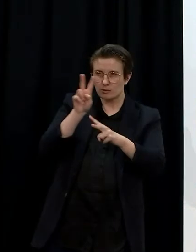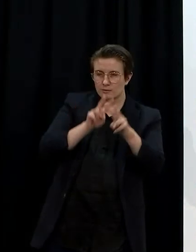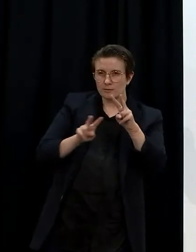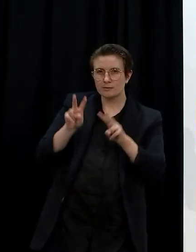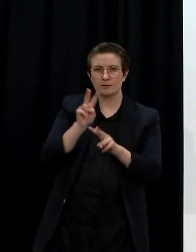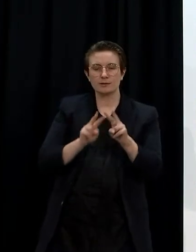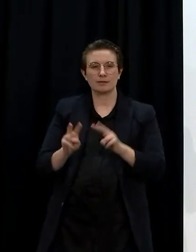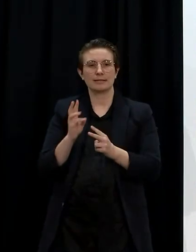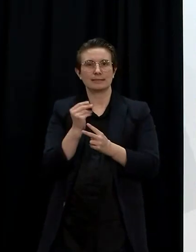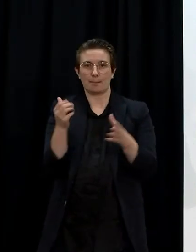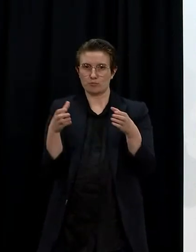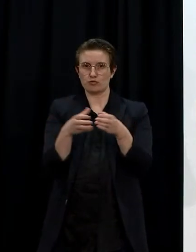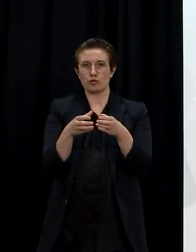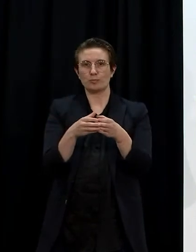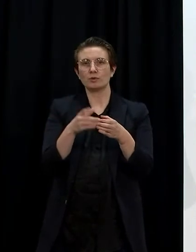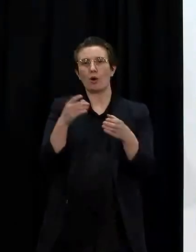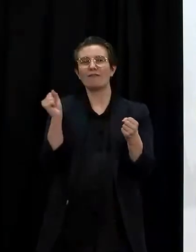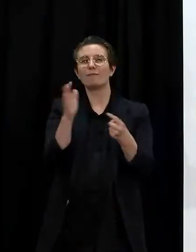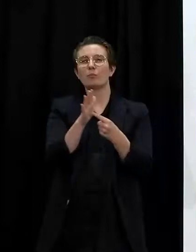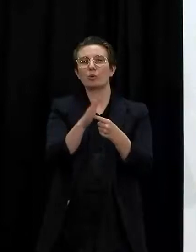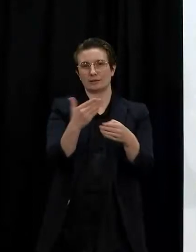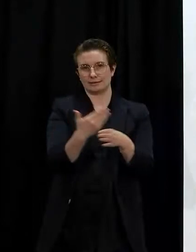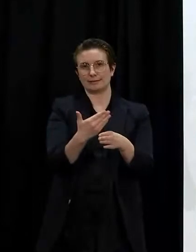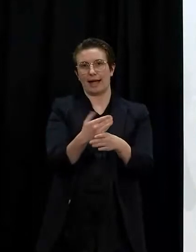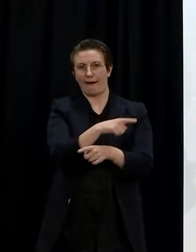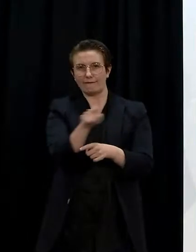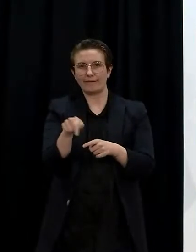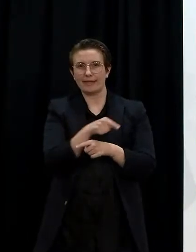essential workers and I will have more to say about that in coming days.